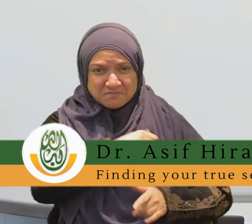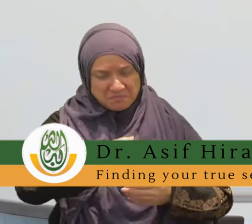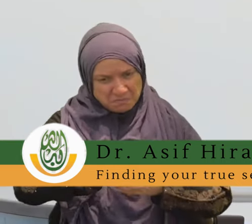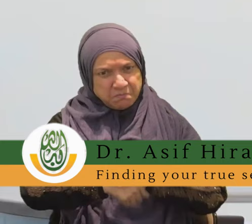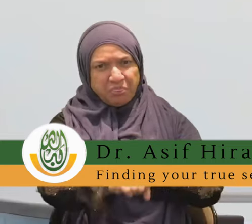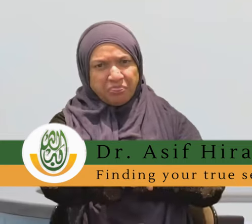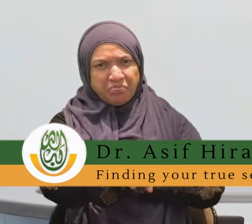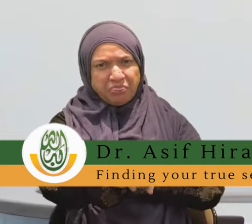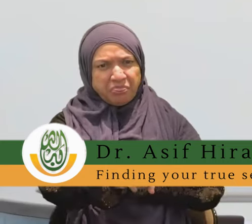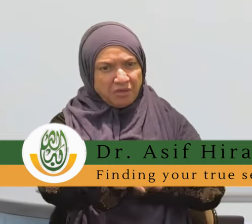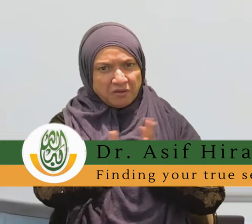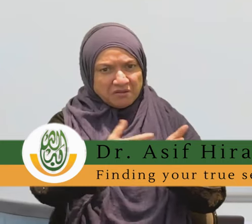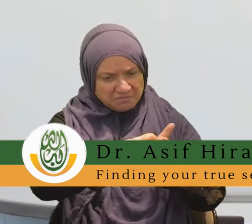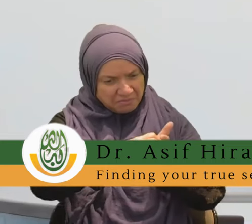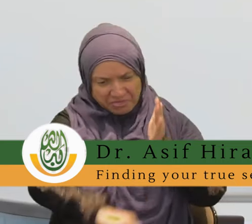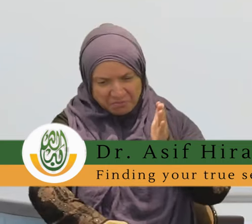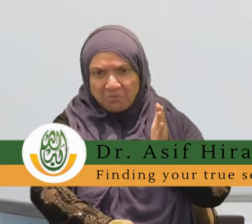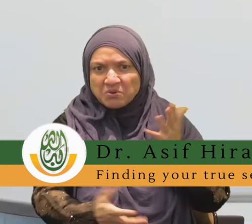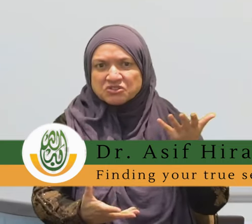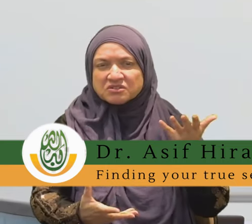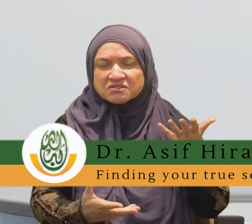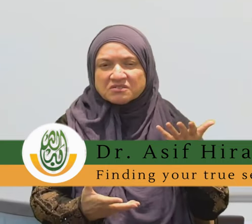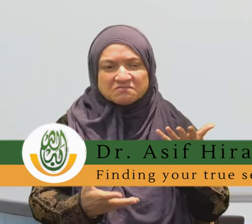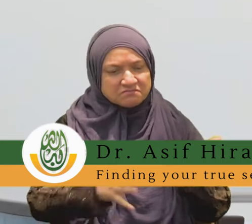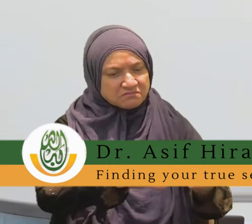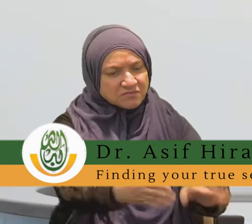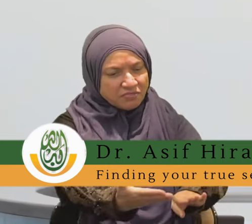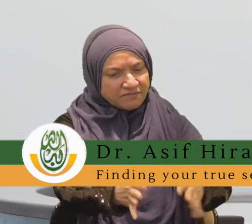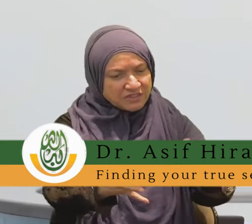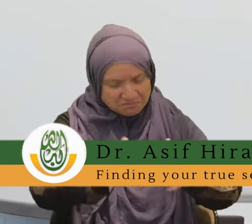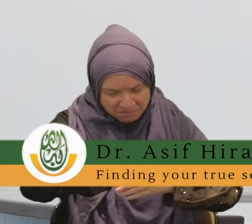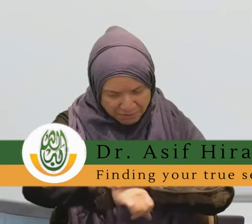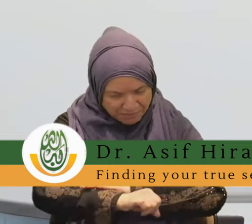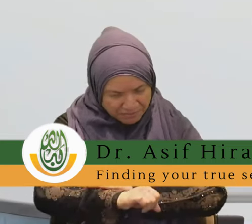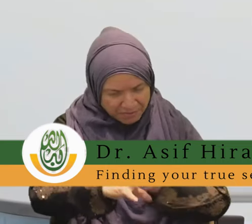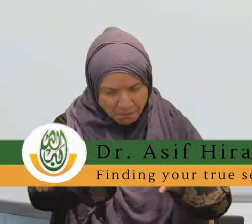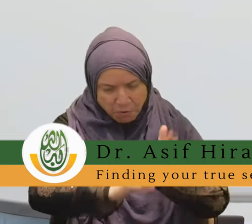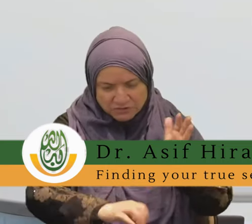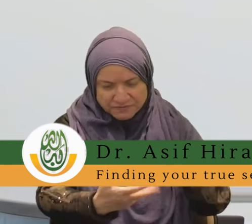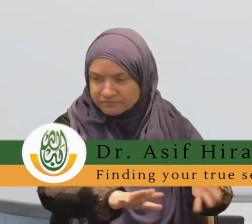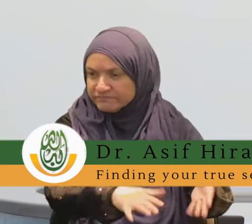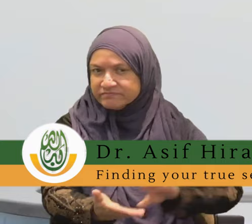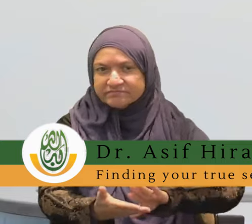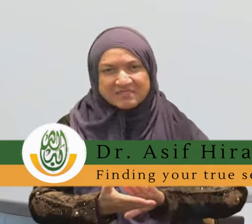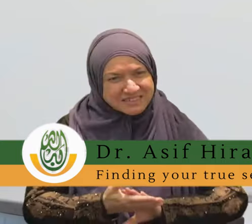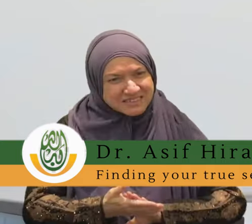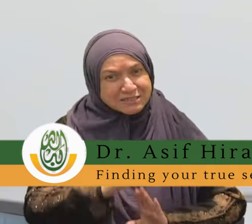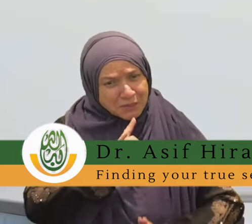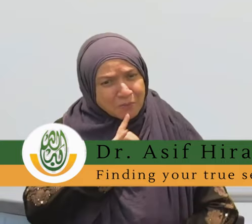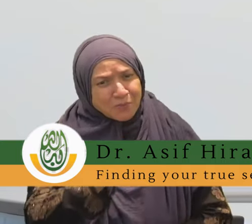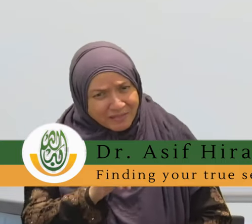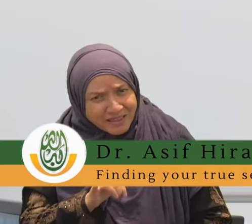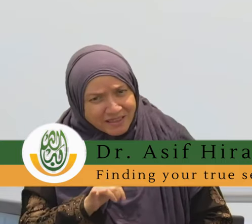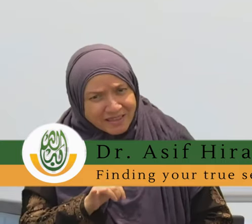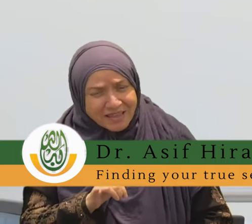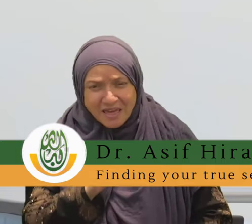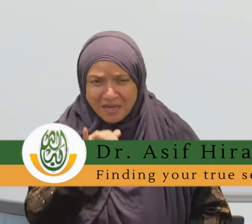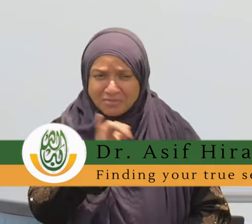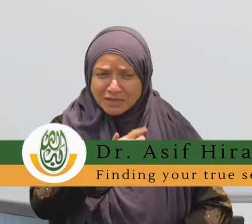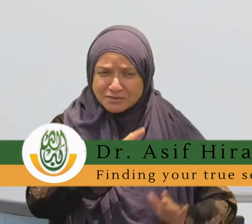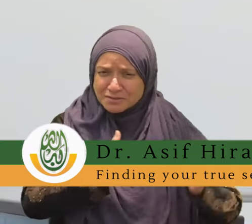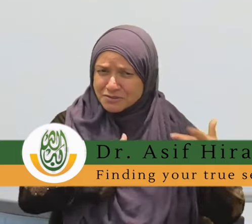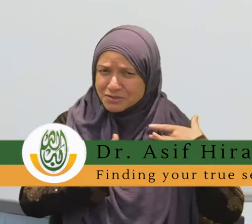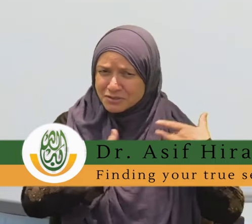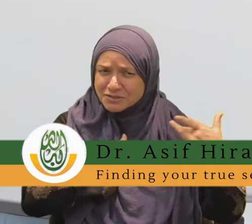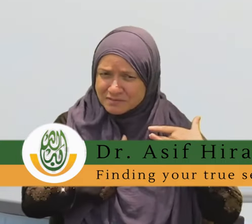If you know which tweet I'm talking about. That's the major concern we have. If